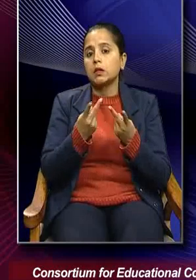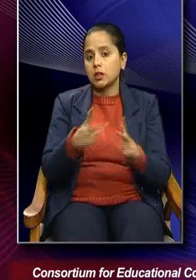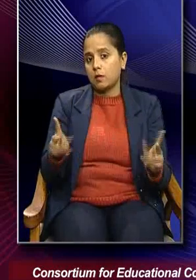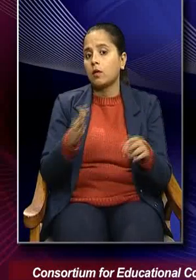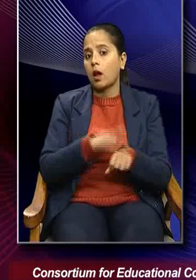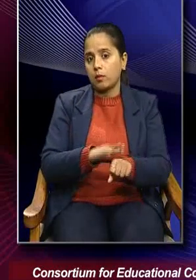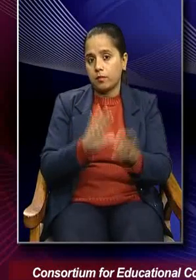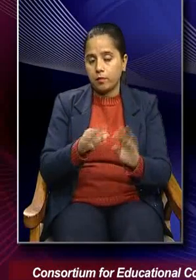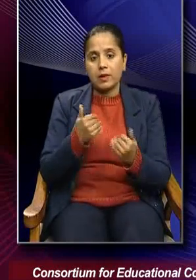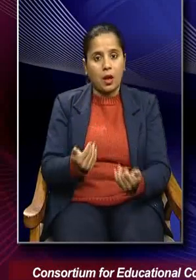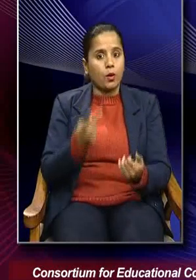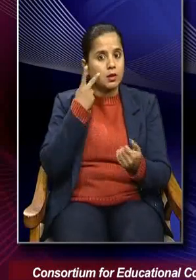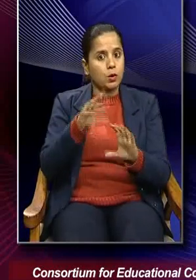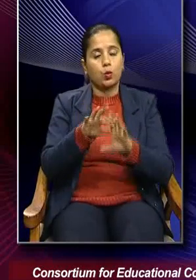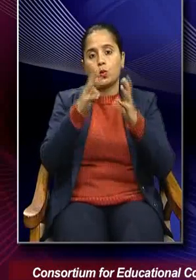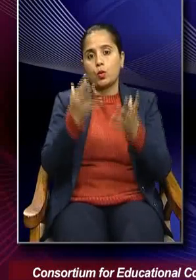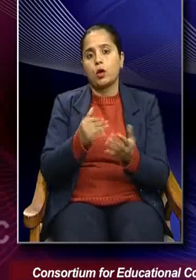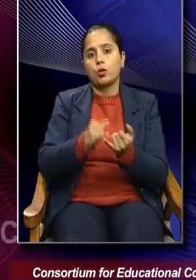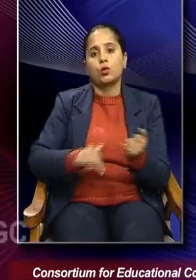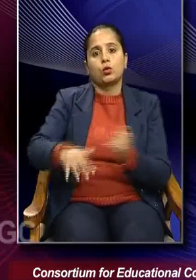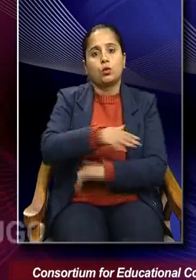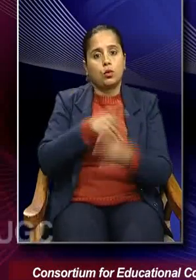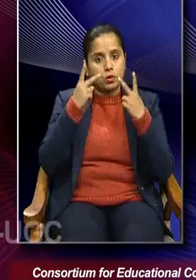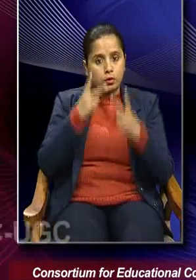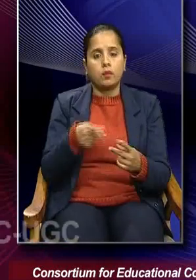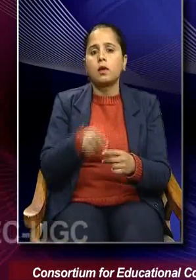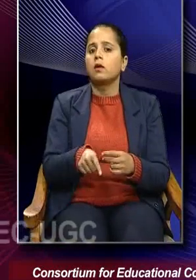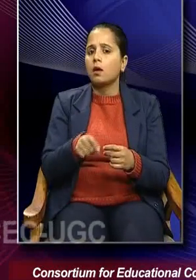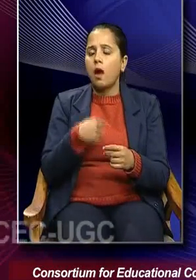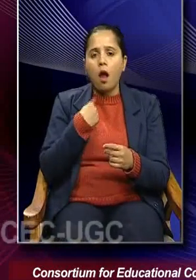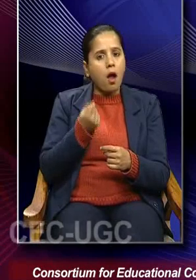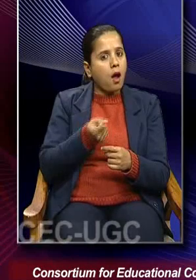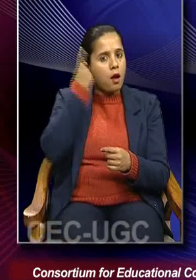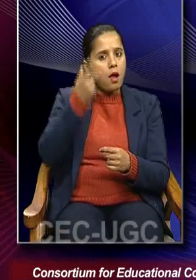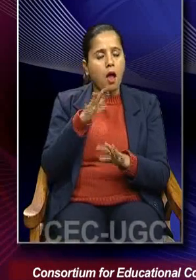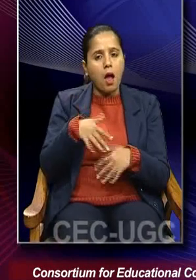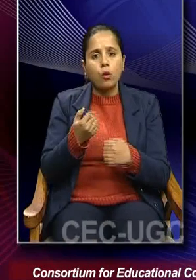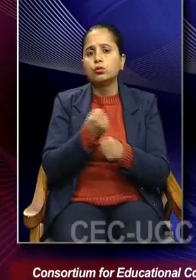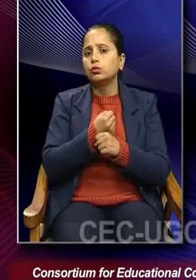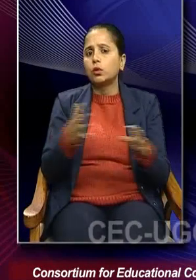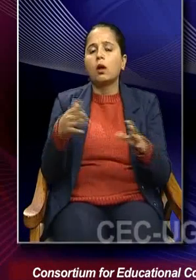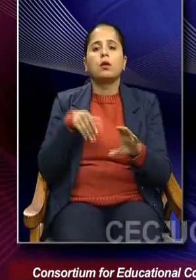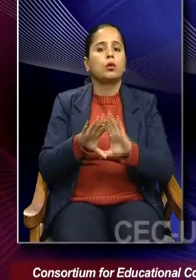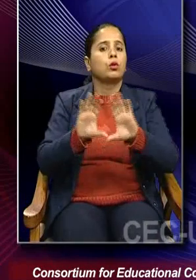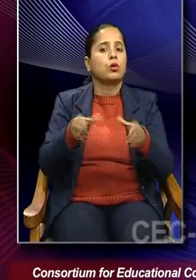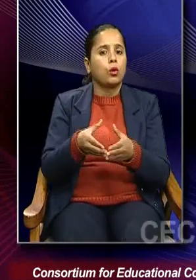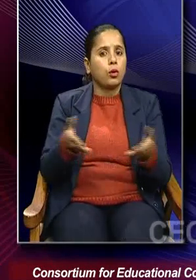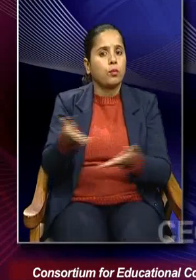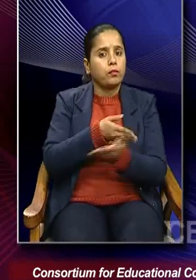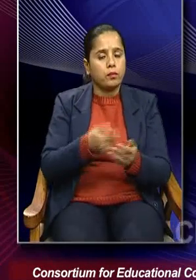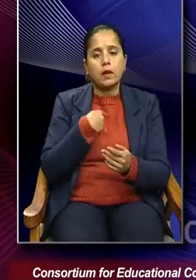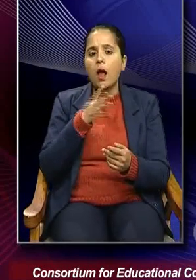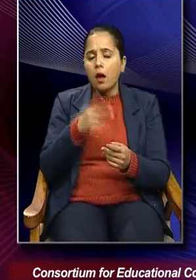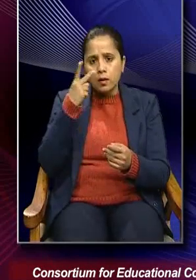begin to see the world sociologically by realizing how the general categories in which we